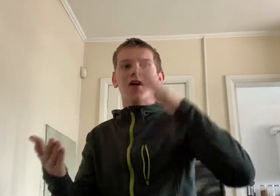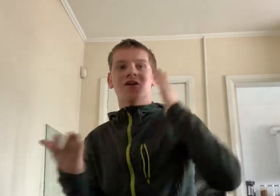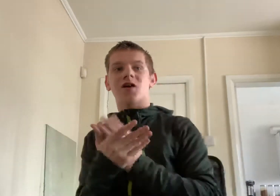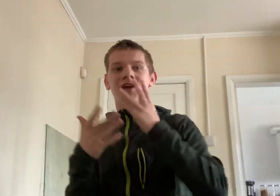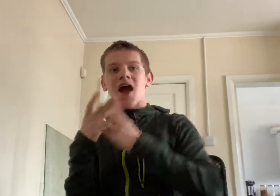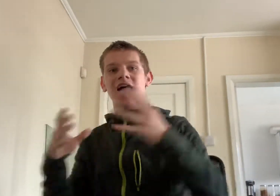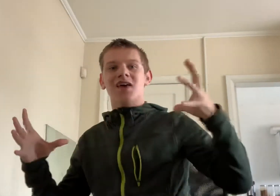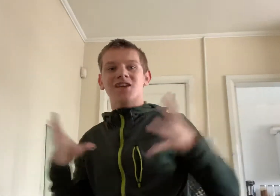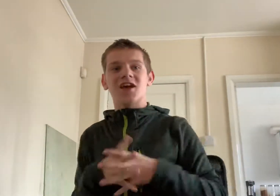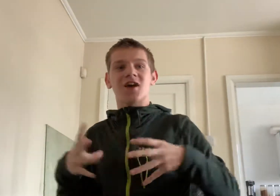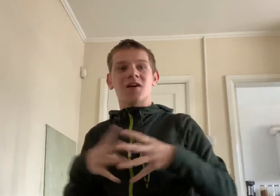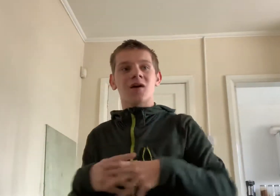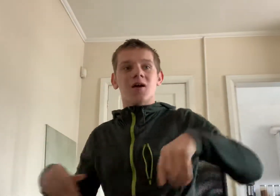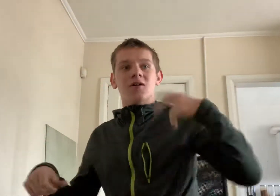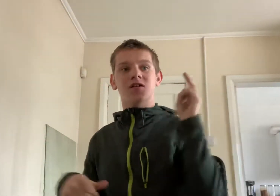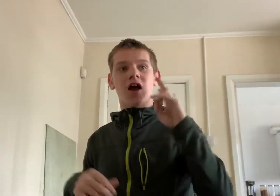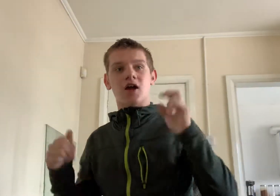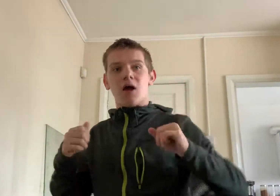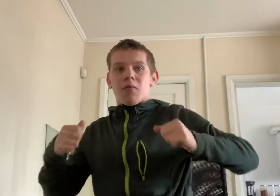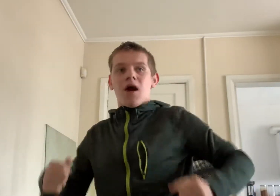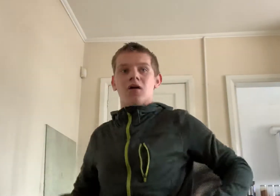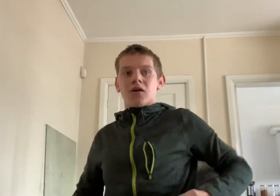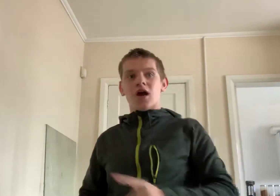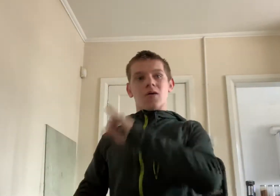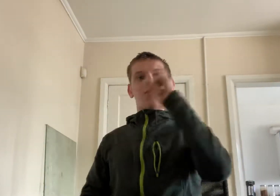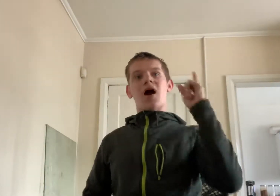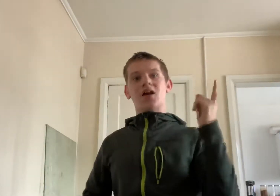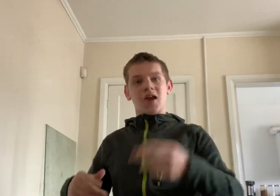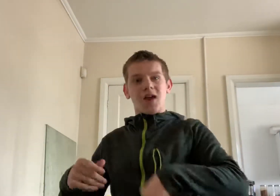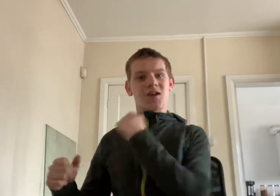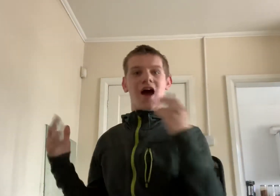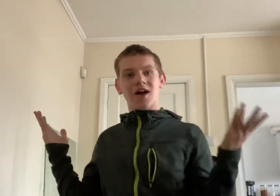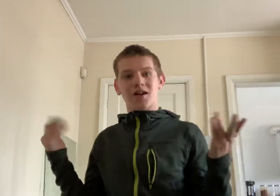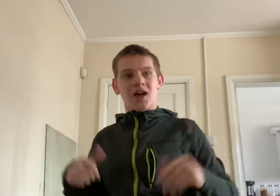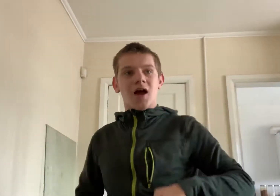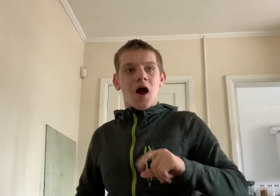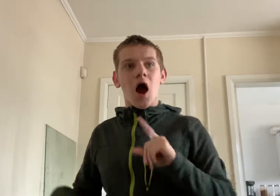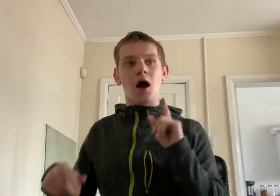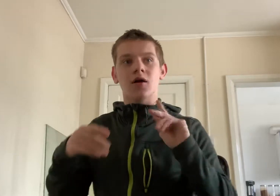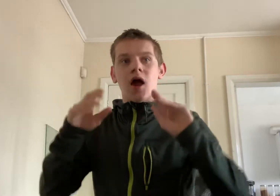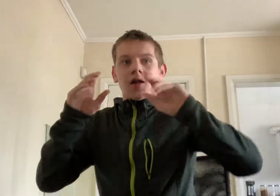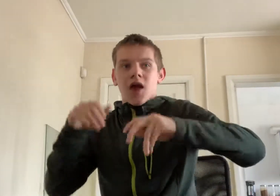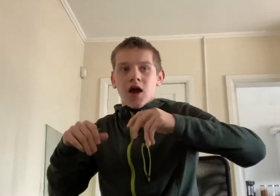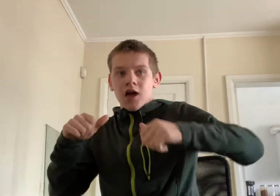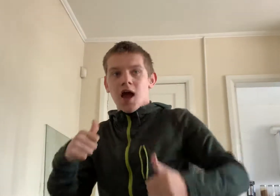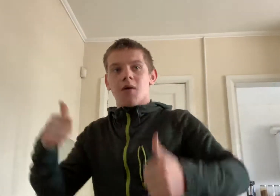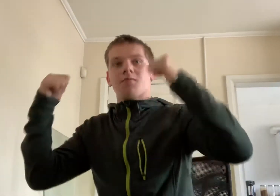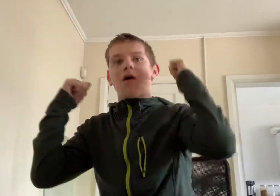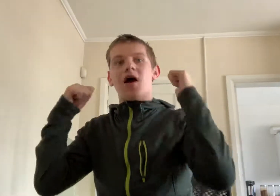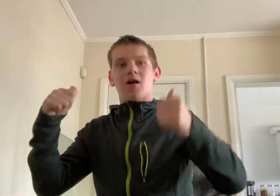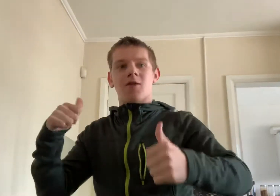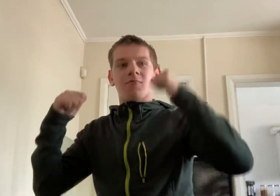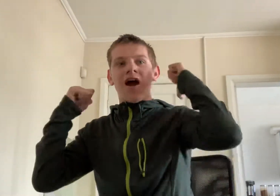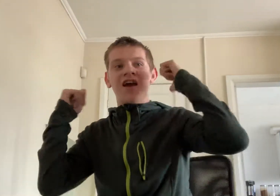useful team. Jumping around and around the track. All in car, go back to back.